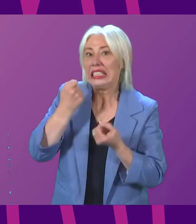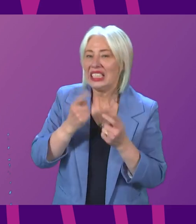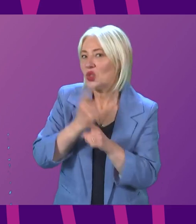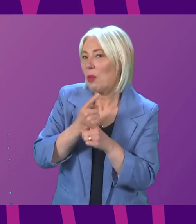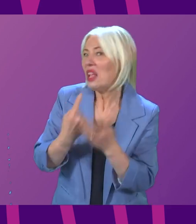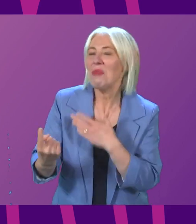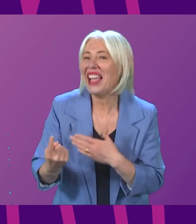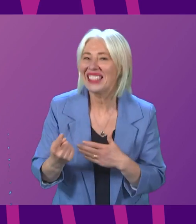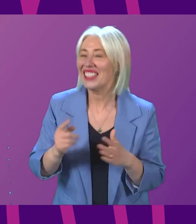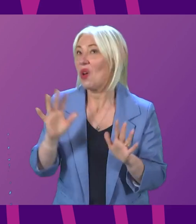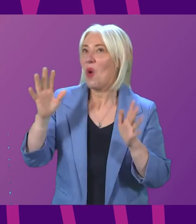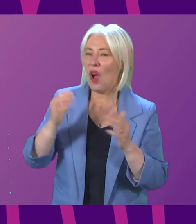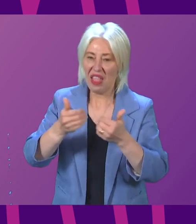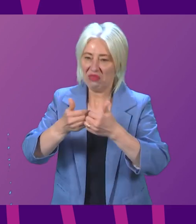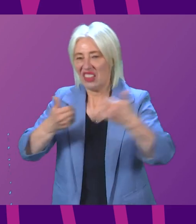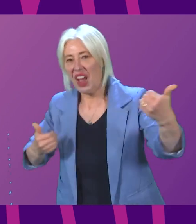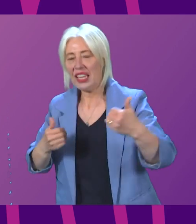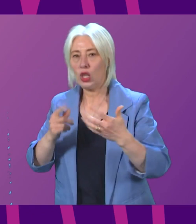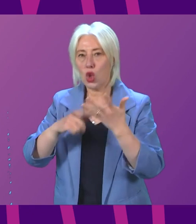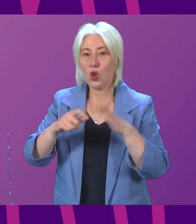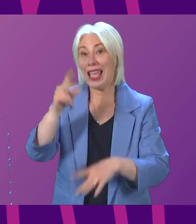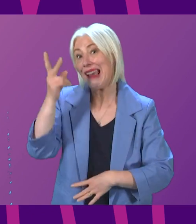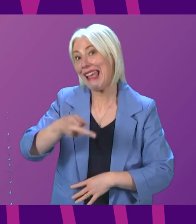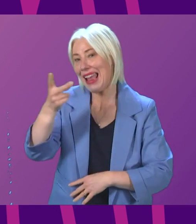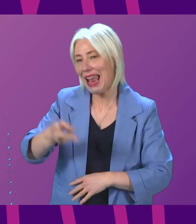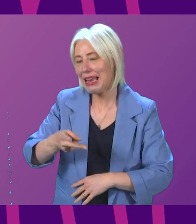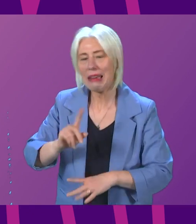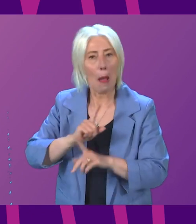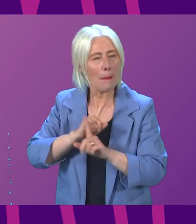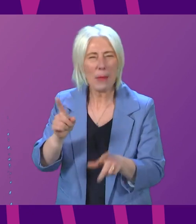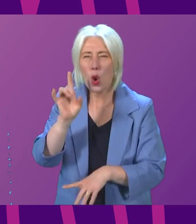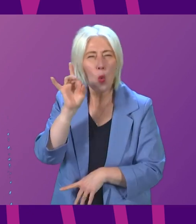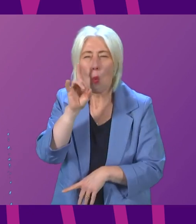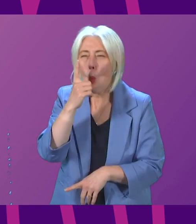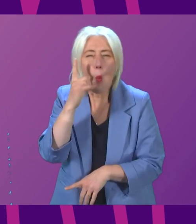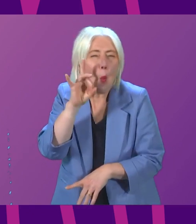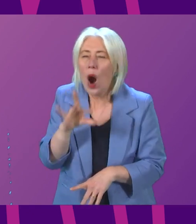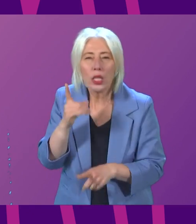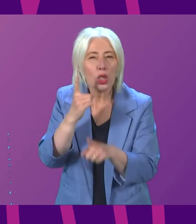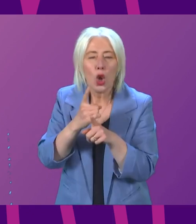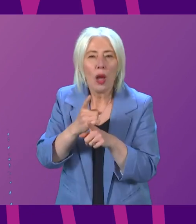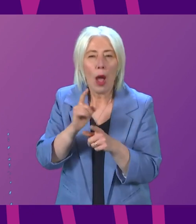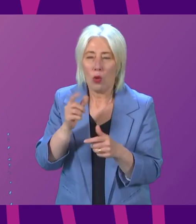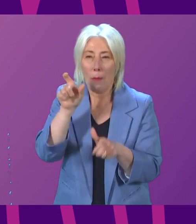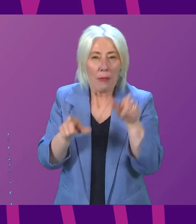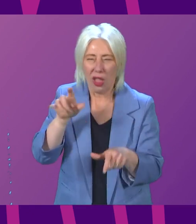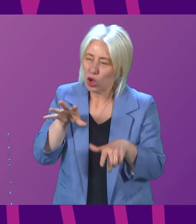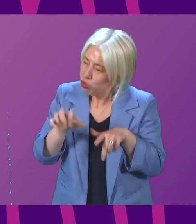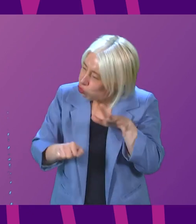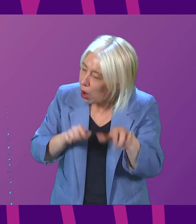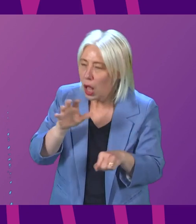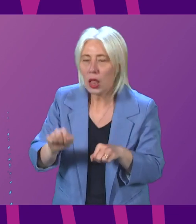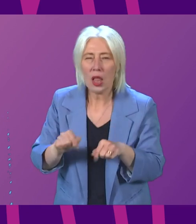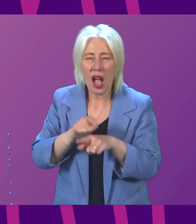independence and dividing our country all over again. But not a single word to the people struggling right now, who do not